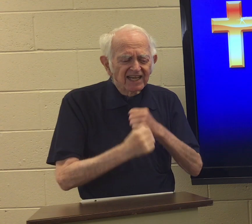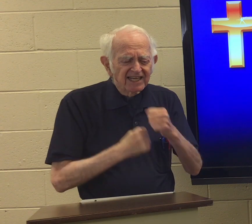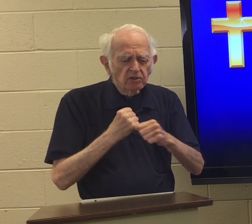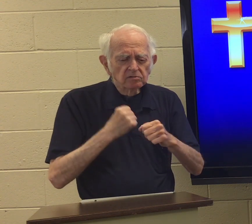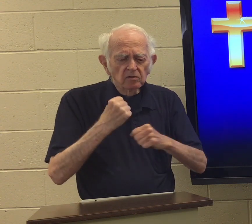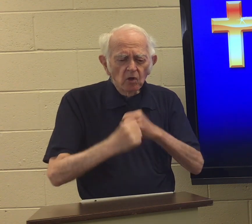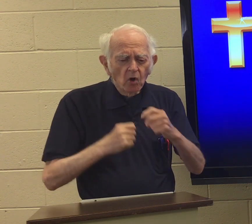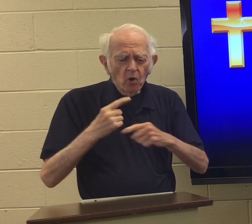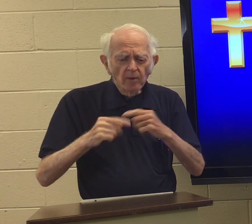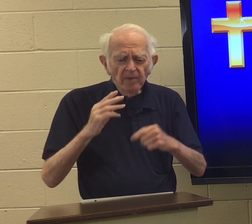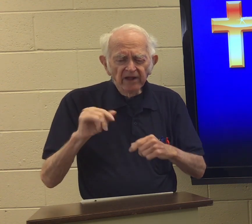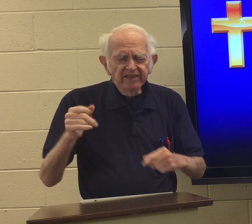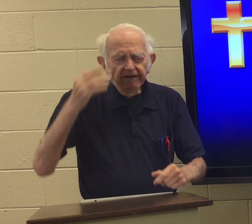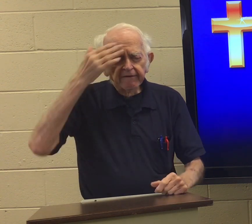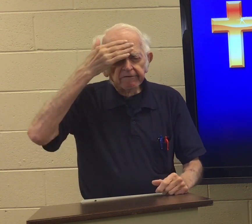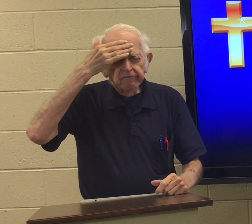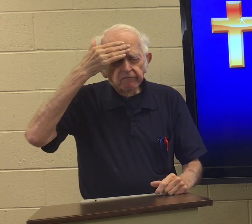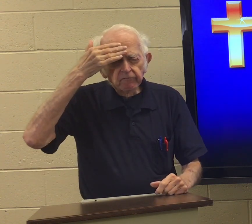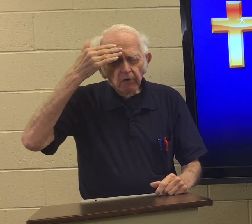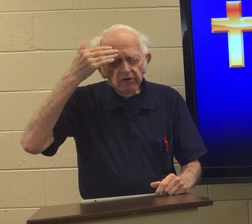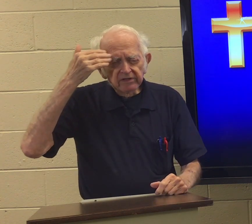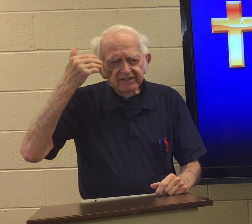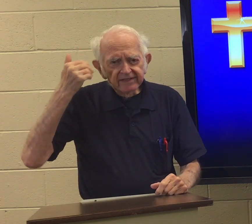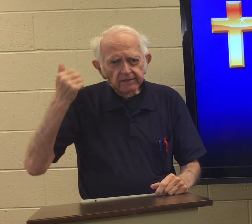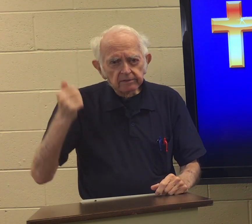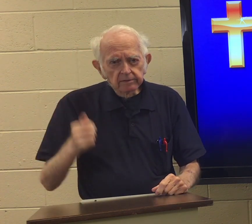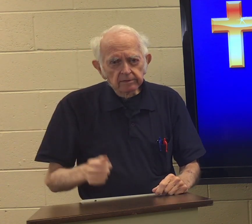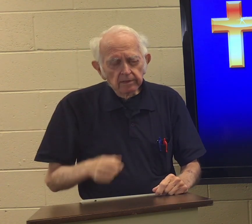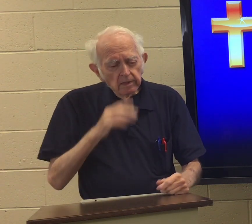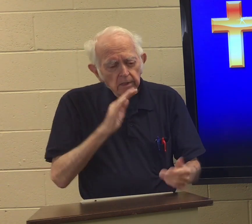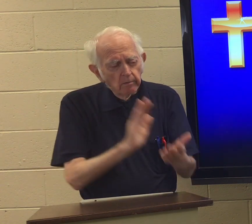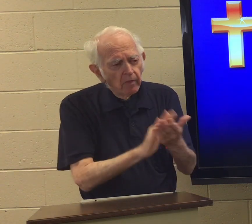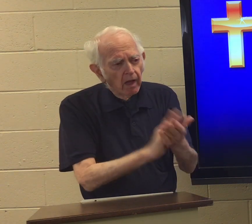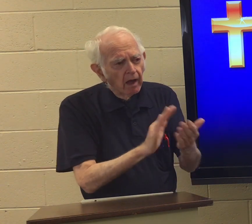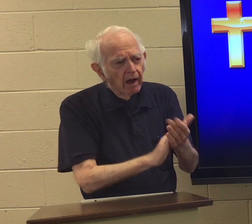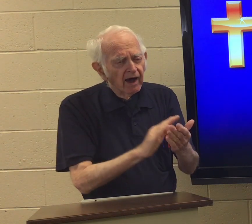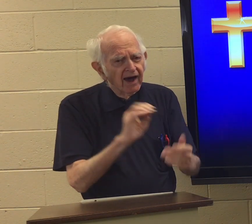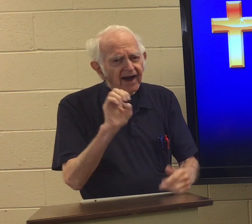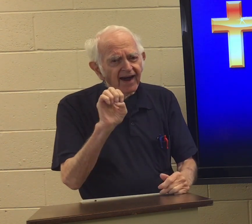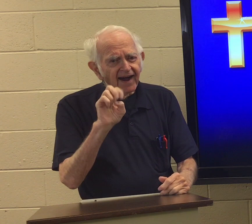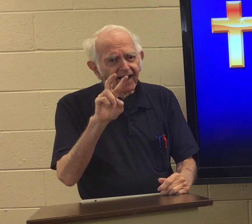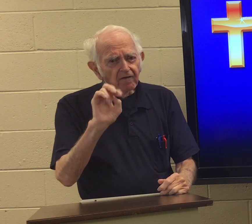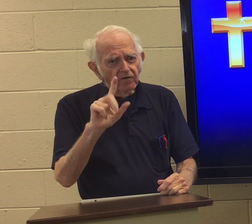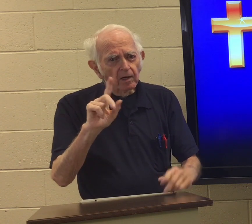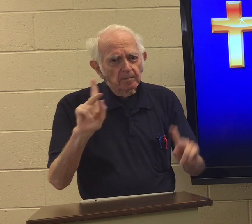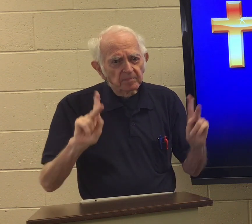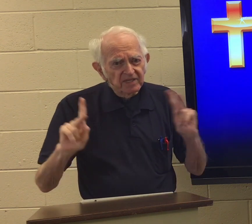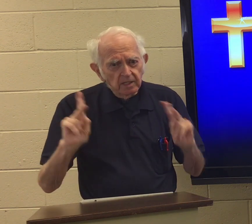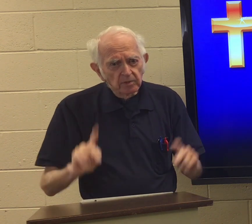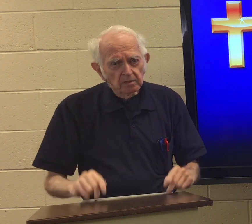as the years go by, they forgot. And they praise evil people.